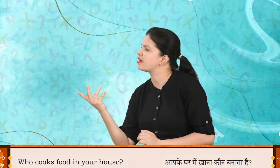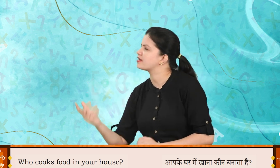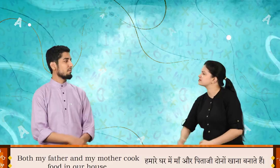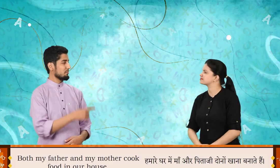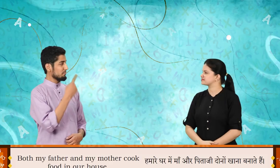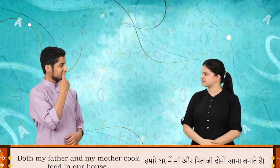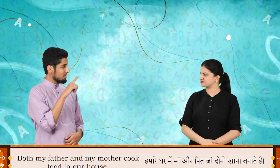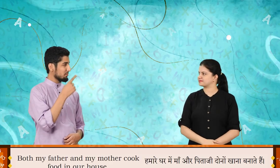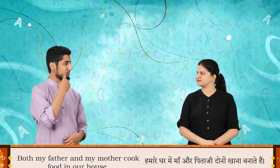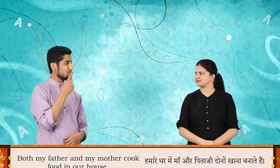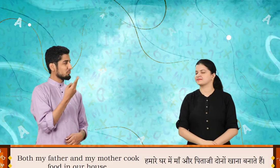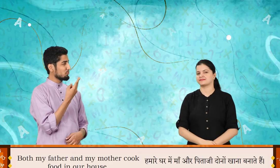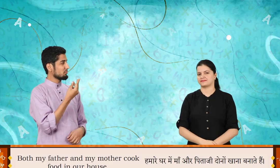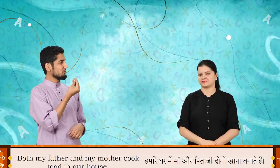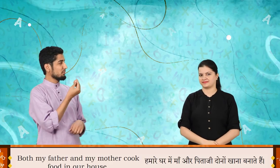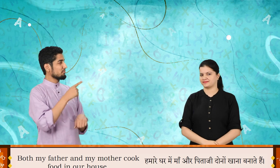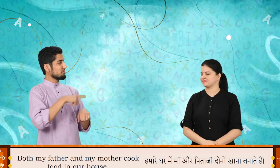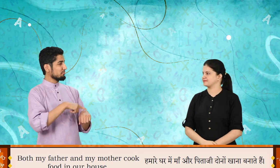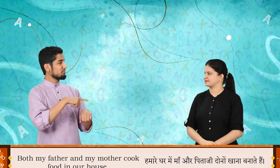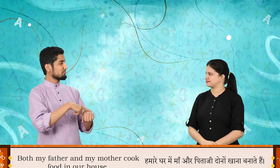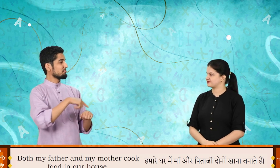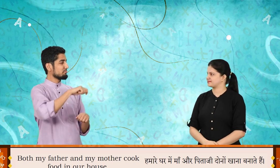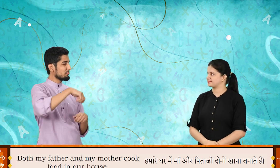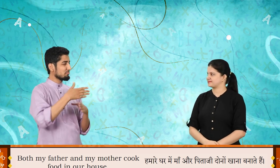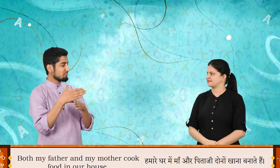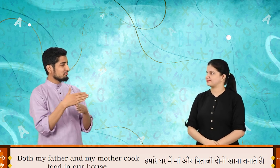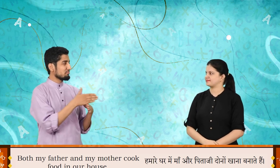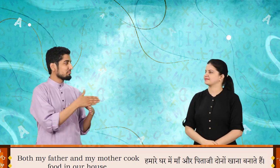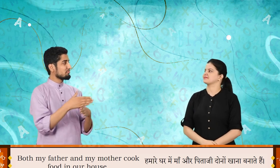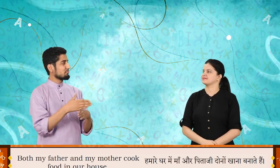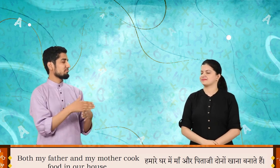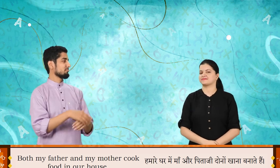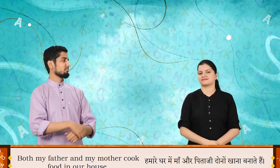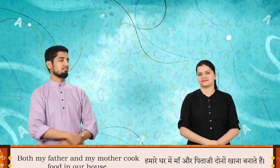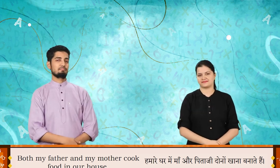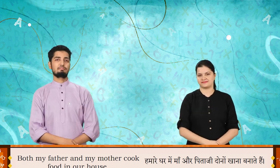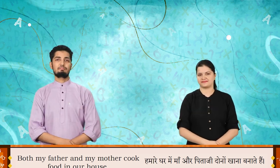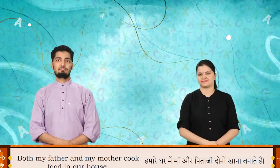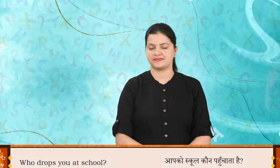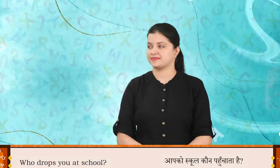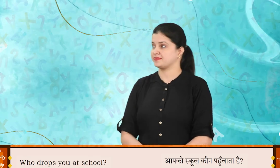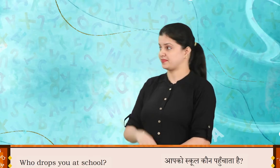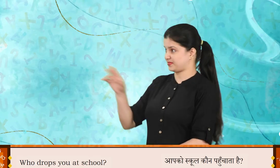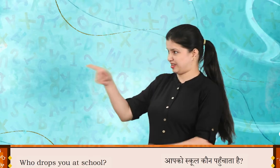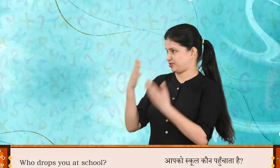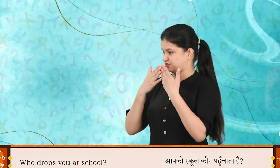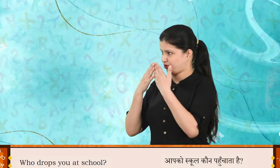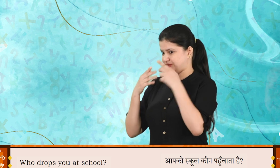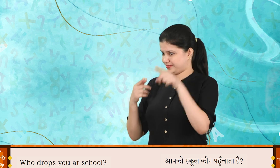Both my father and my mother cook food in our house. Who drops you at